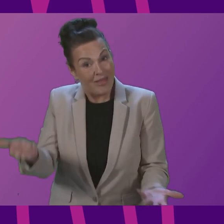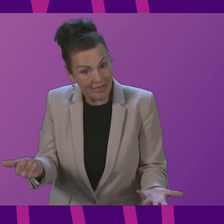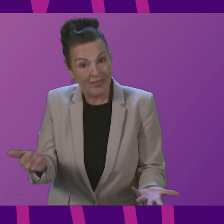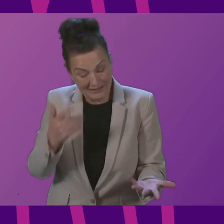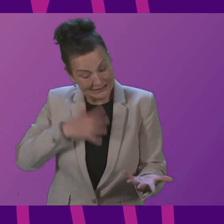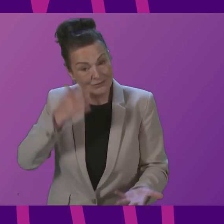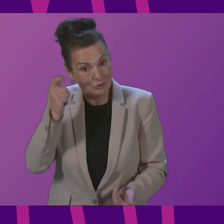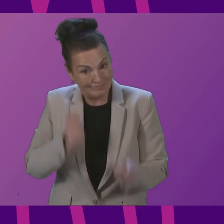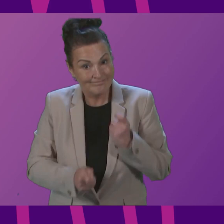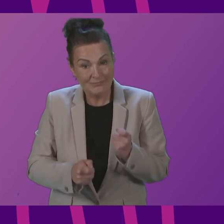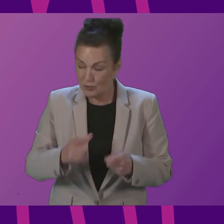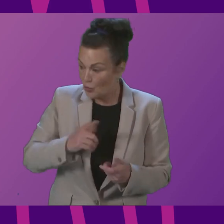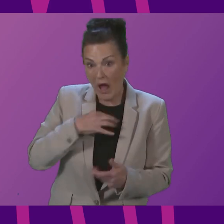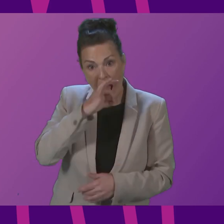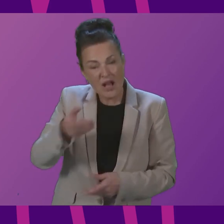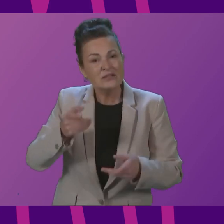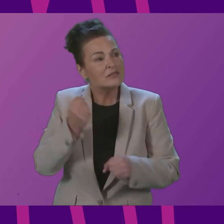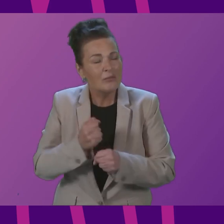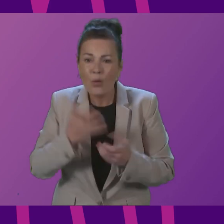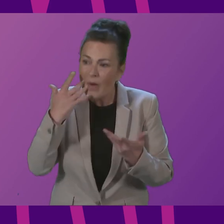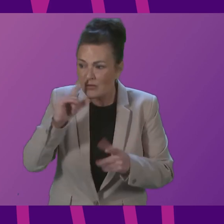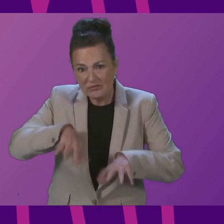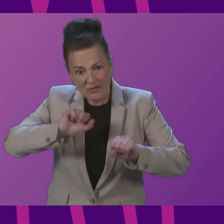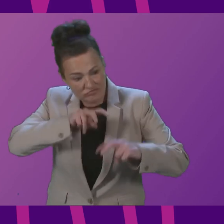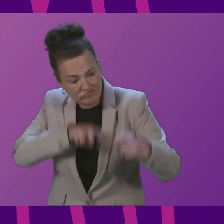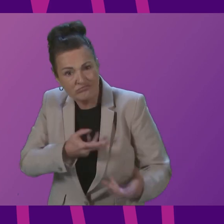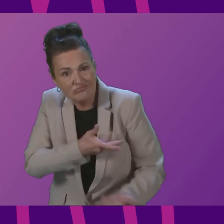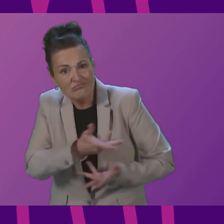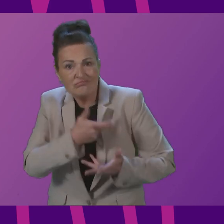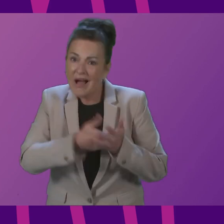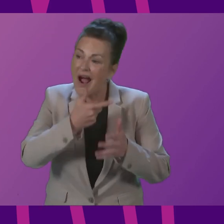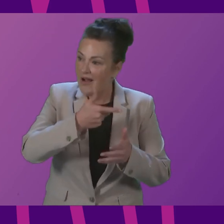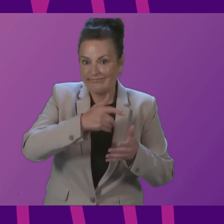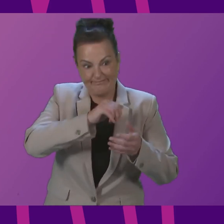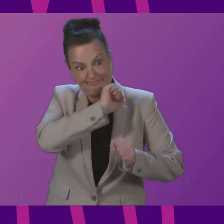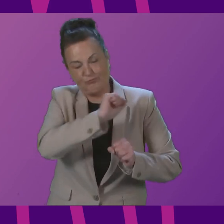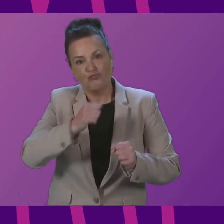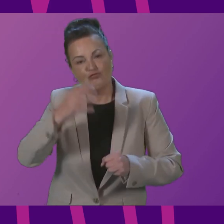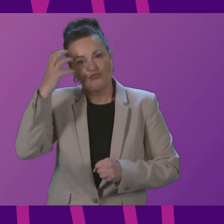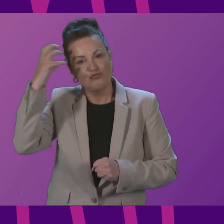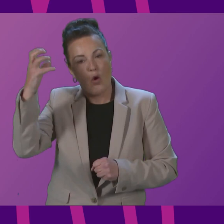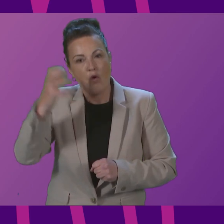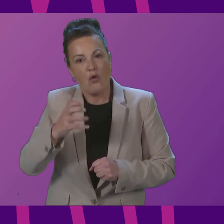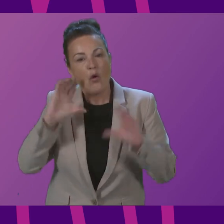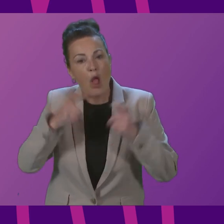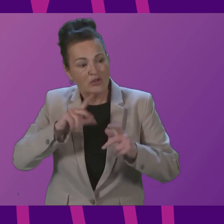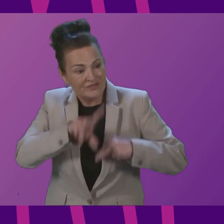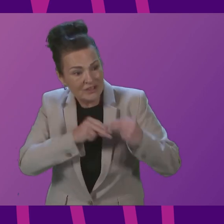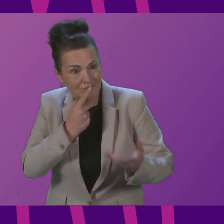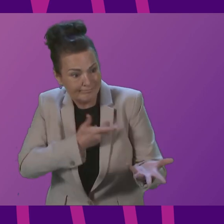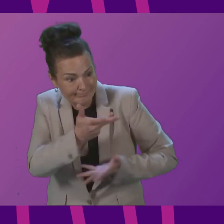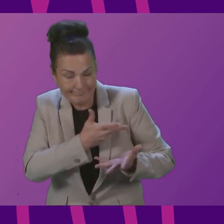grip and engage with the RCN on safe staffing and fair pay and meaningful workforce planning that has been so desperately lacking These